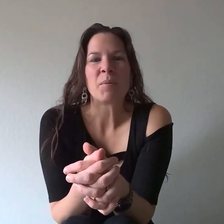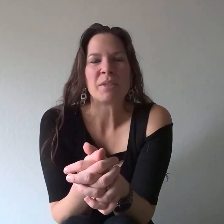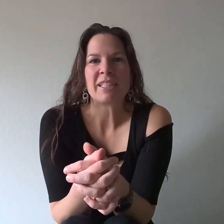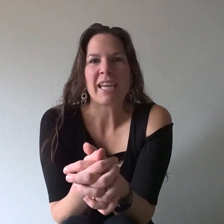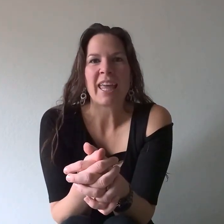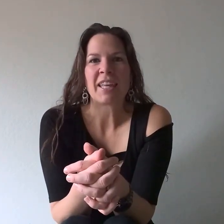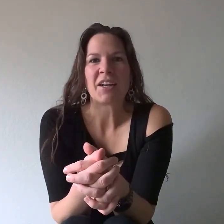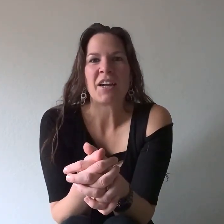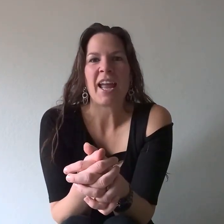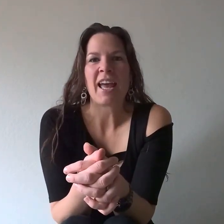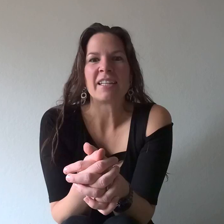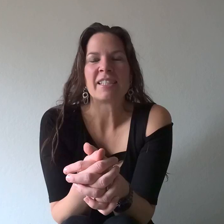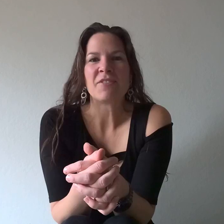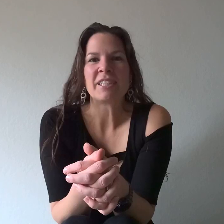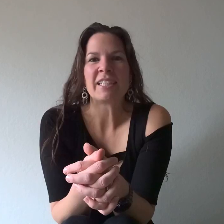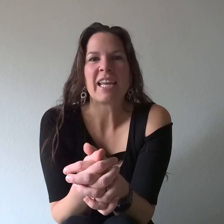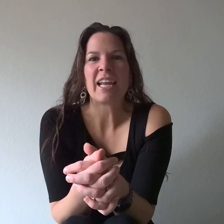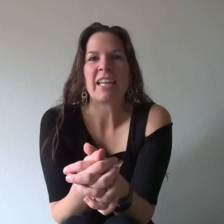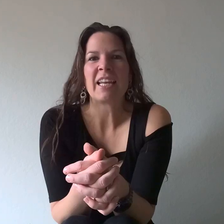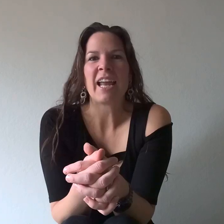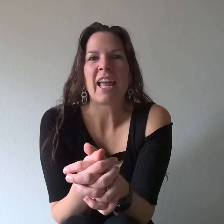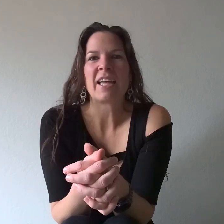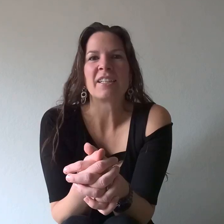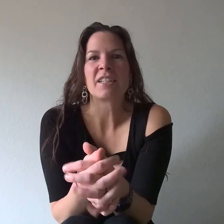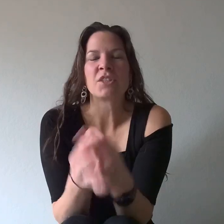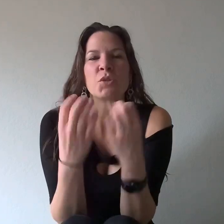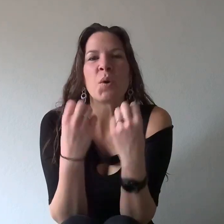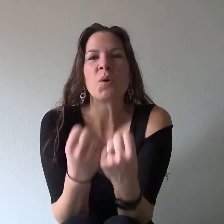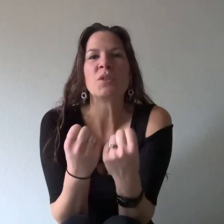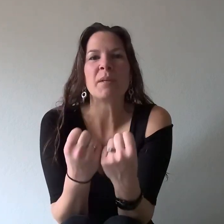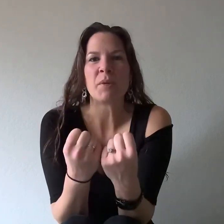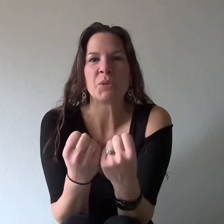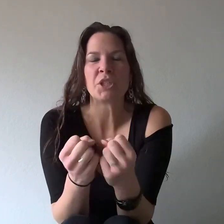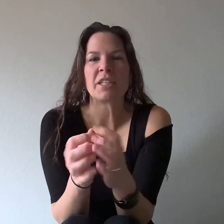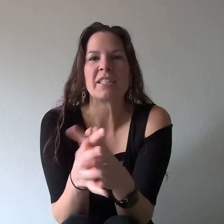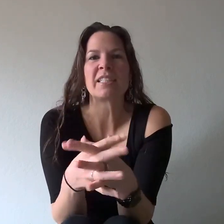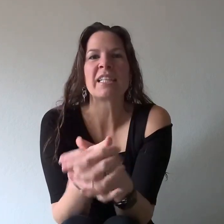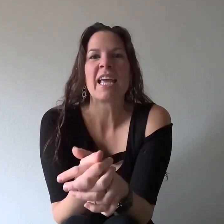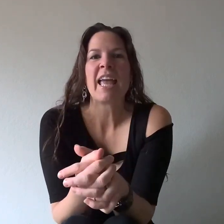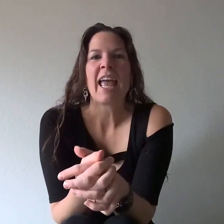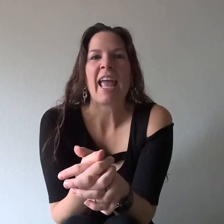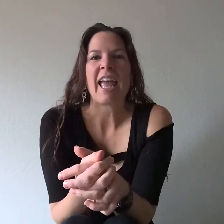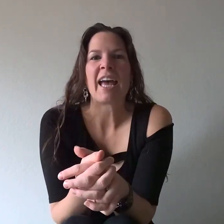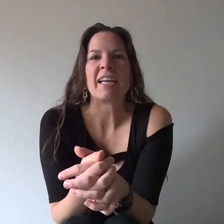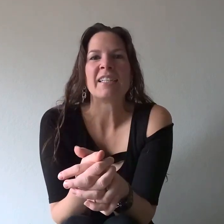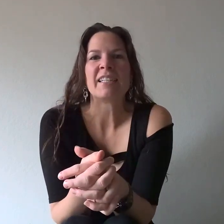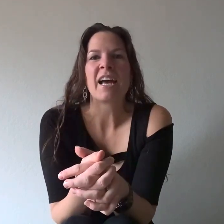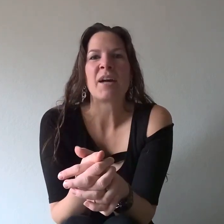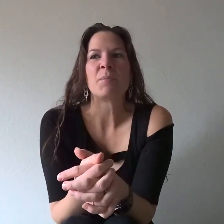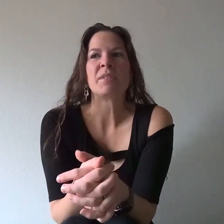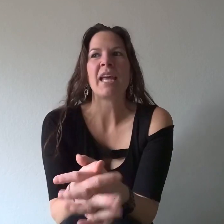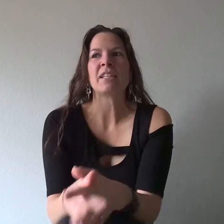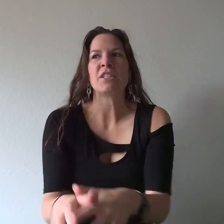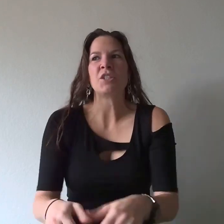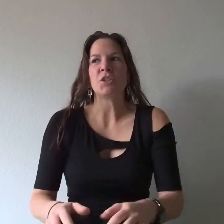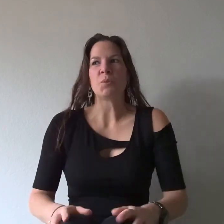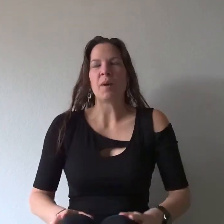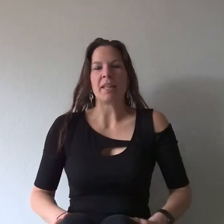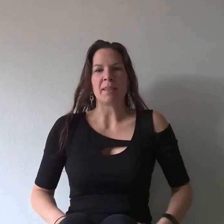put together and sophisticated and controlled emotions and tend to do what the